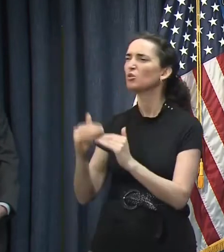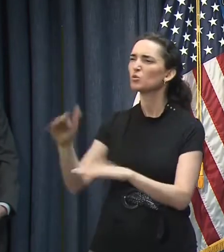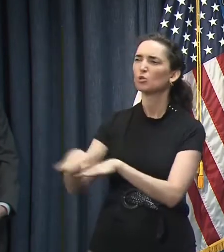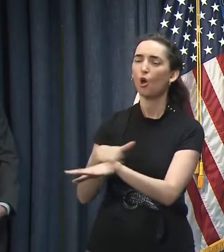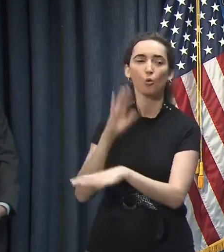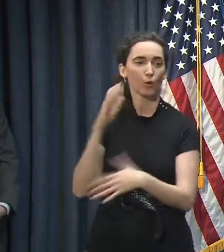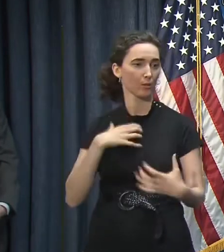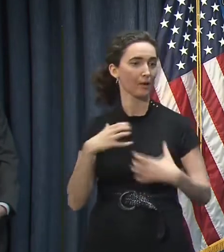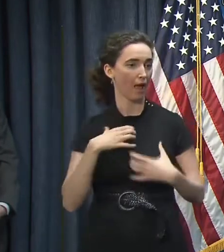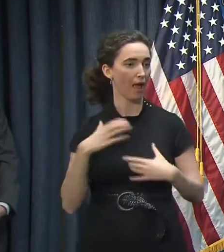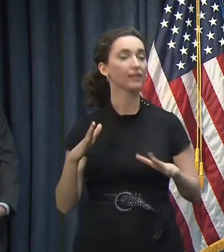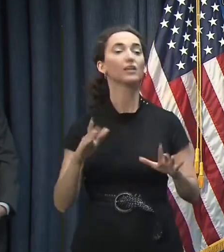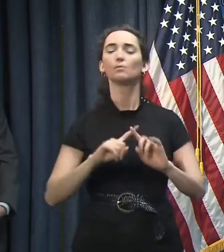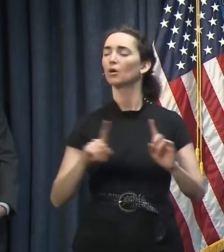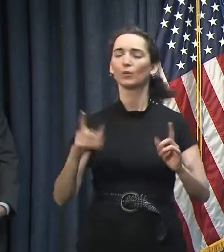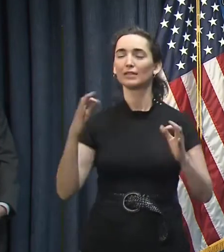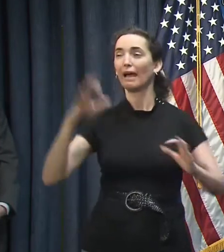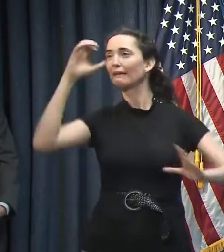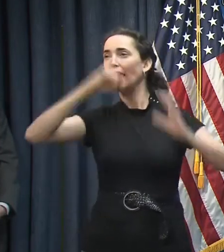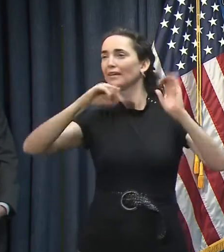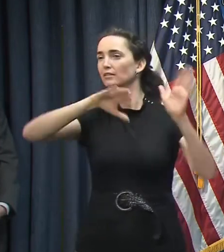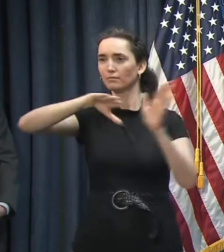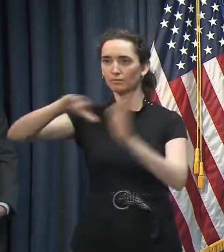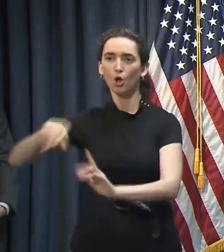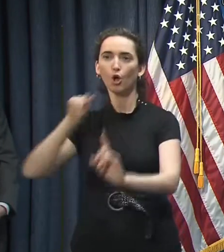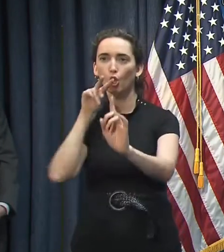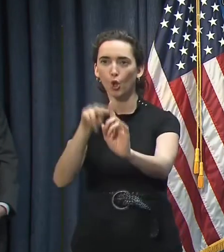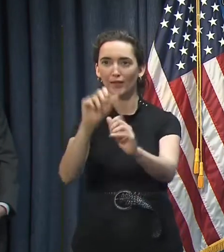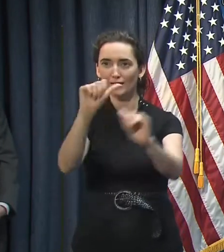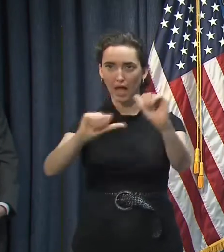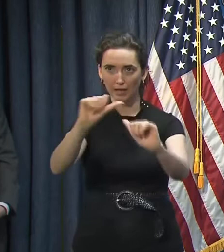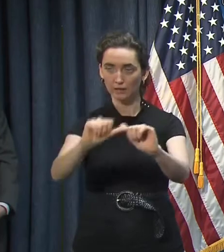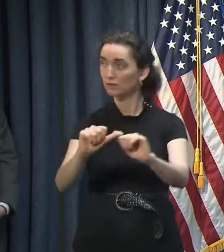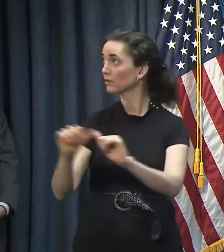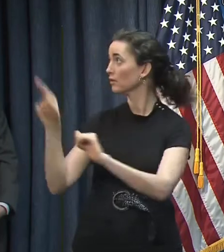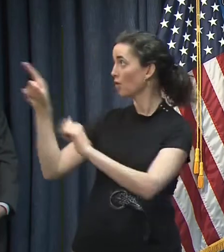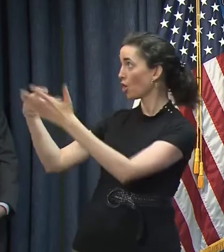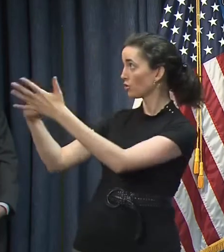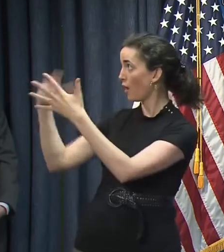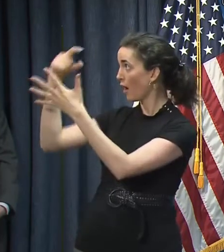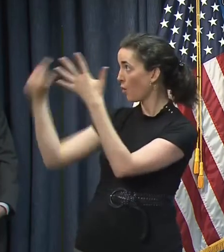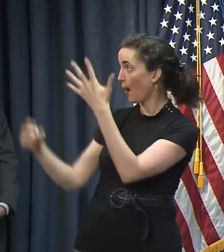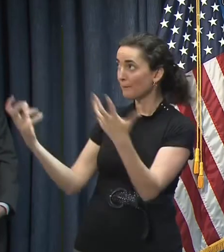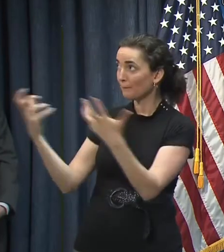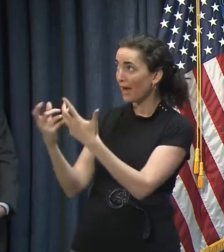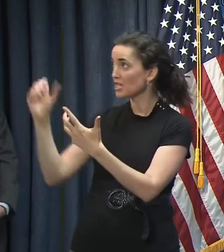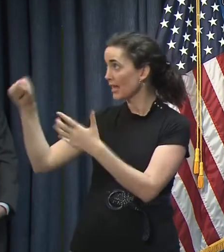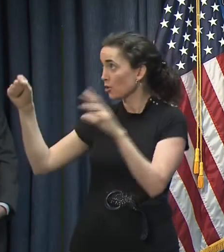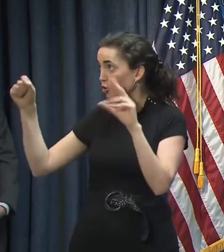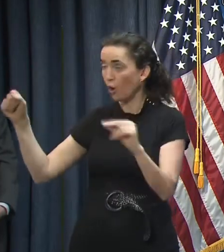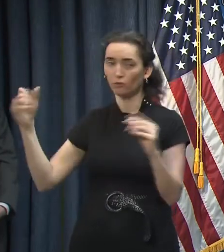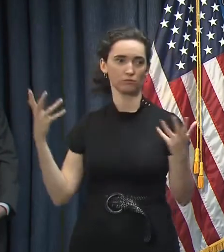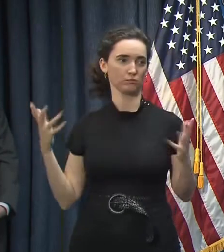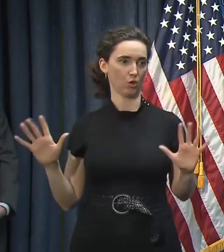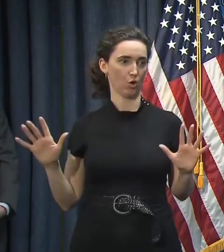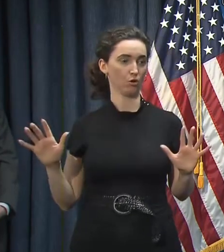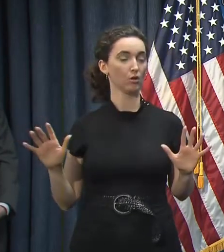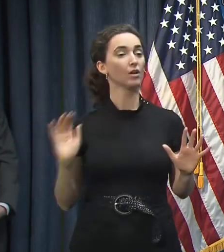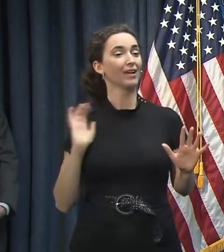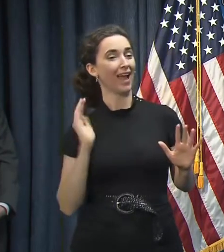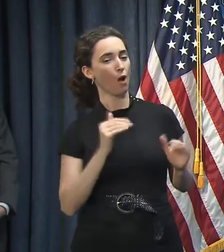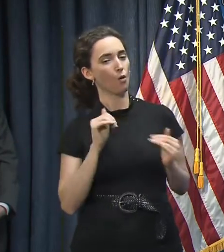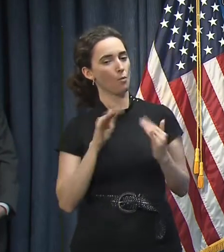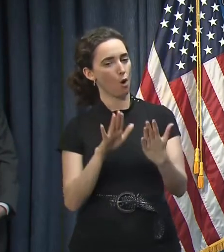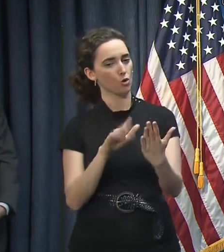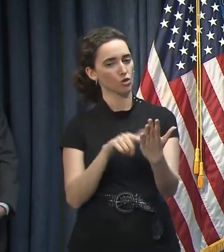apply the science. Look at the data and see whether it met the criteria. But doing it in that approach we think